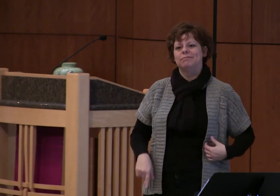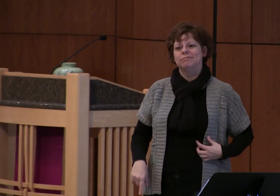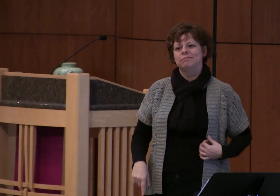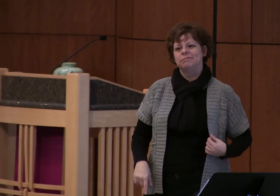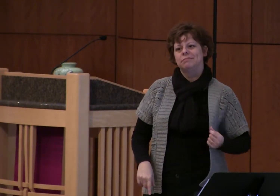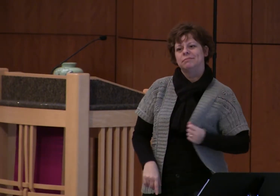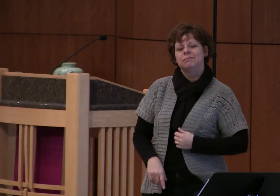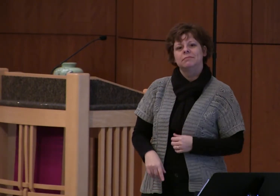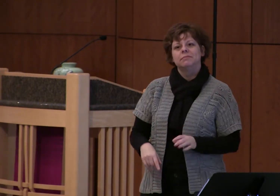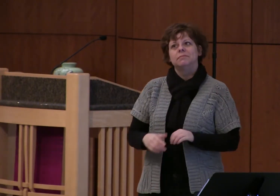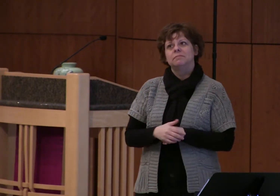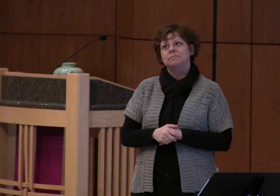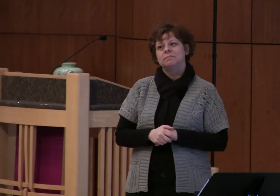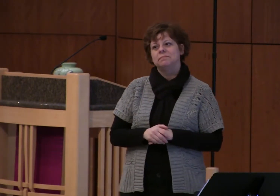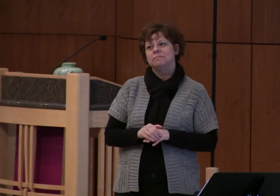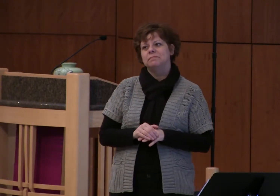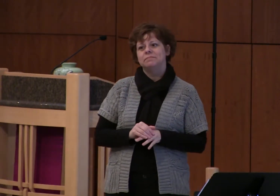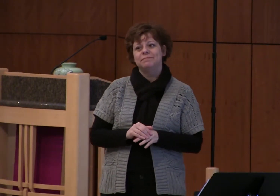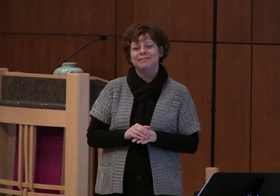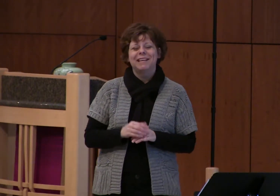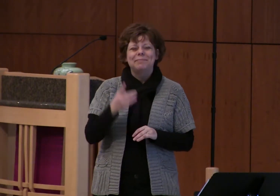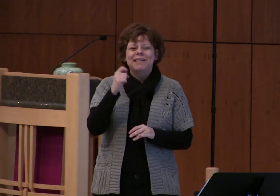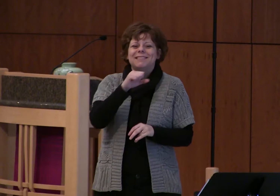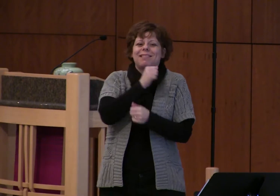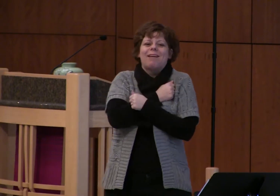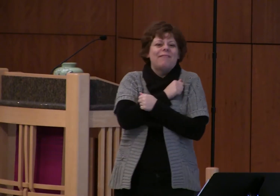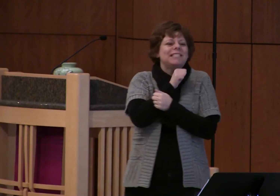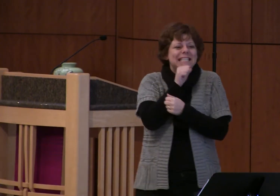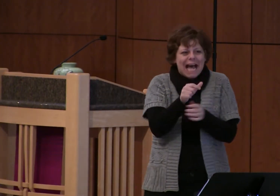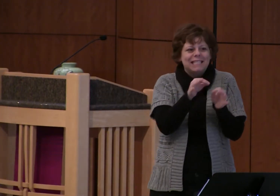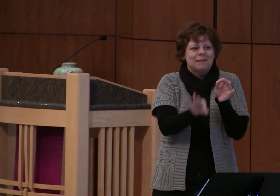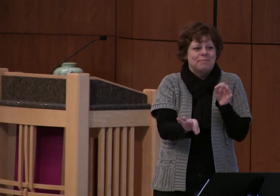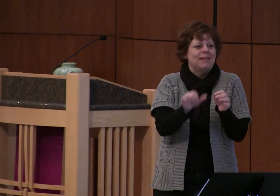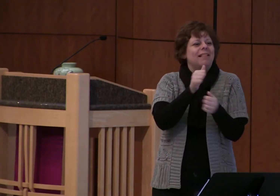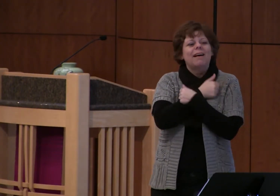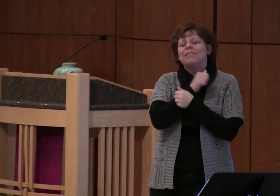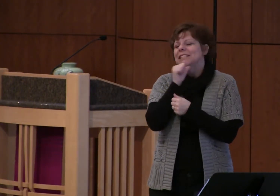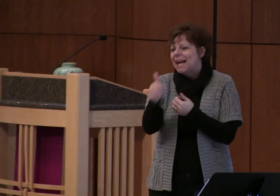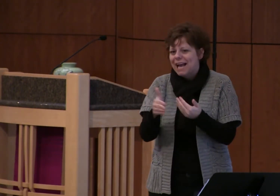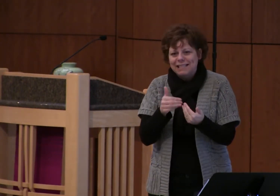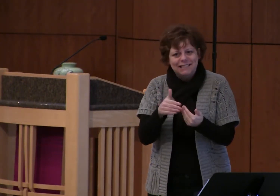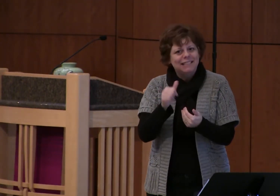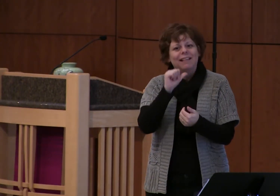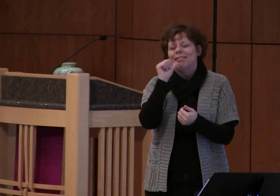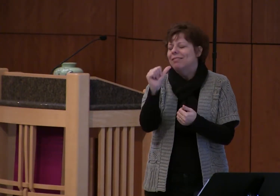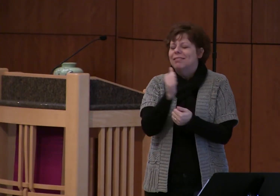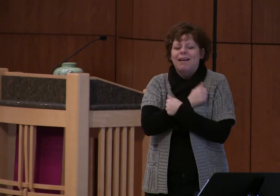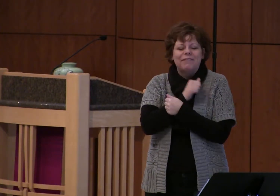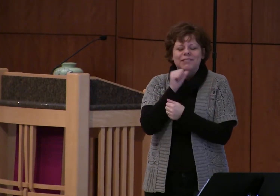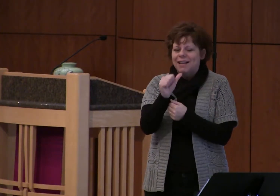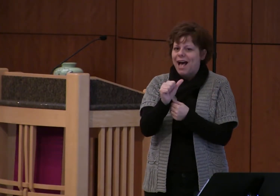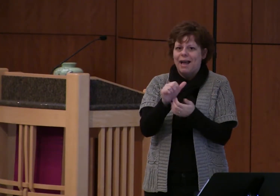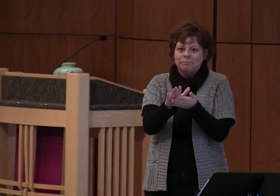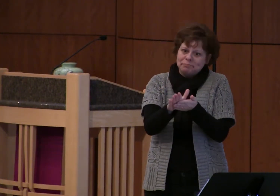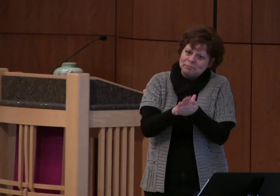no love is messy I've seen that parable played out a dozen times in real life especially